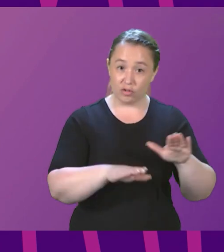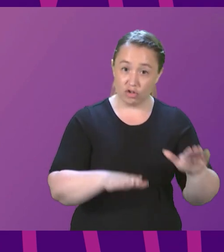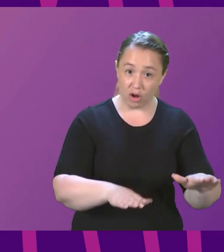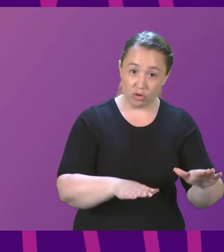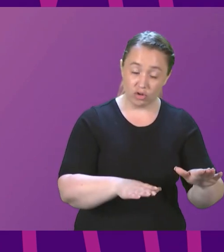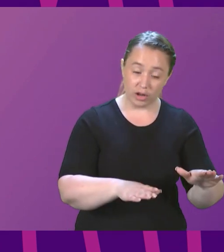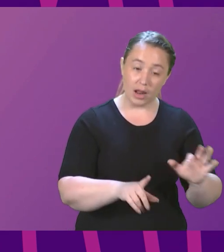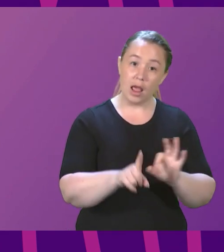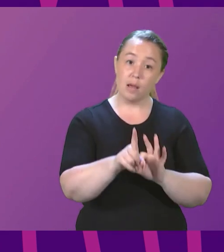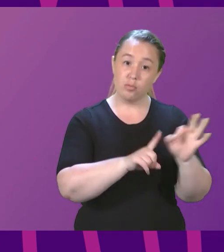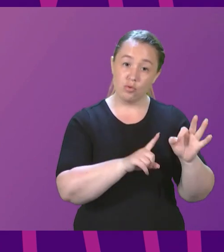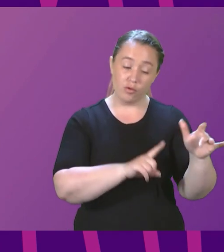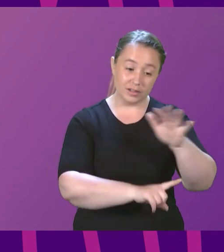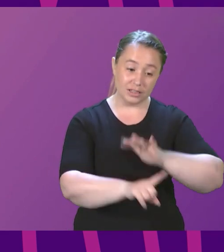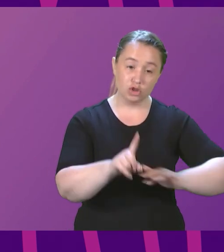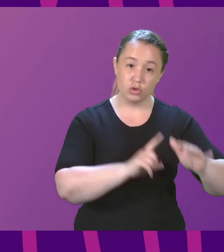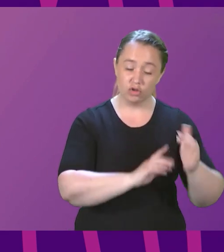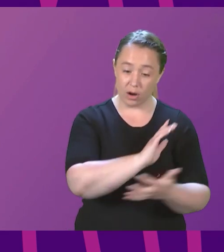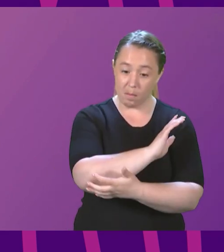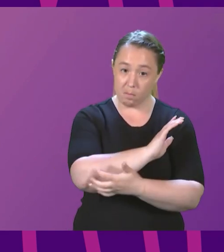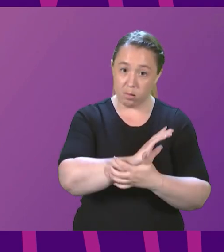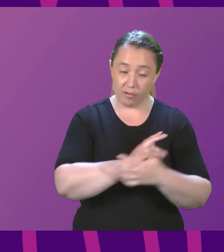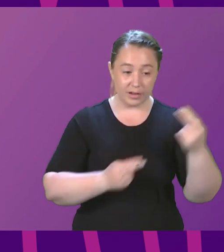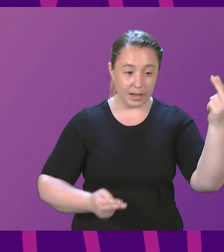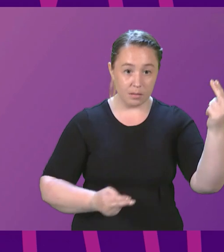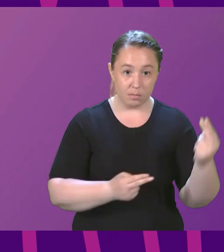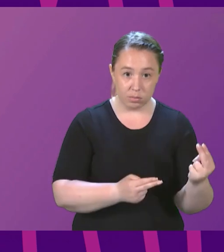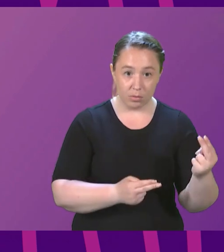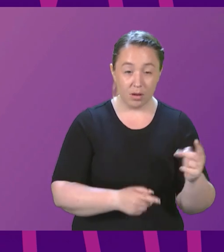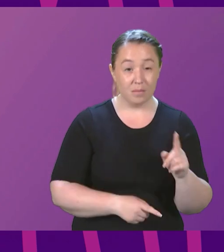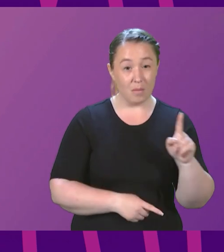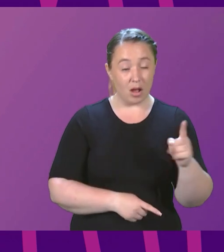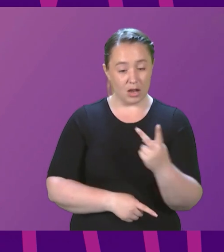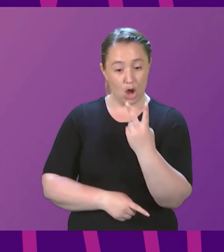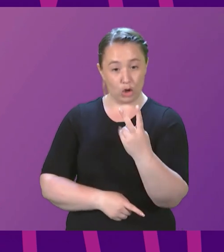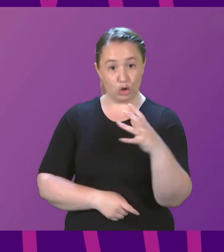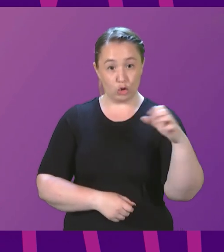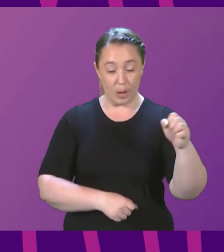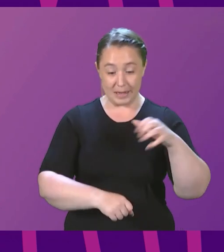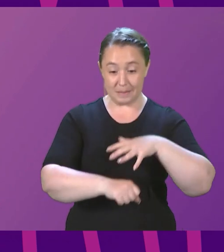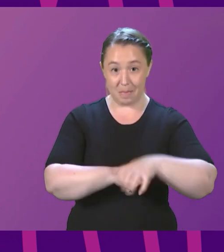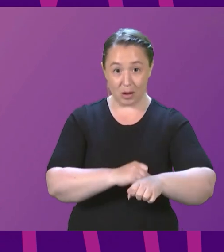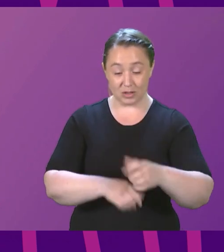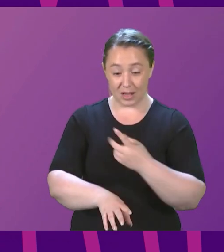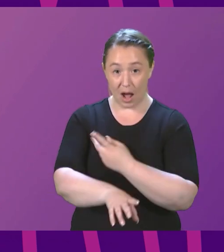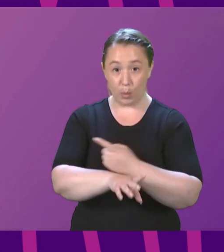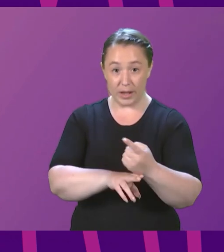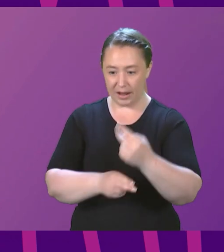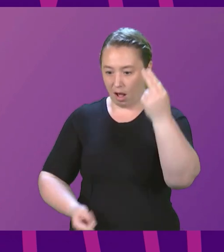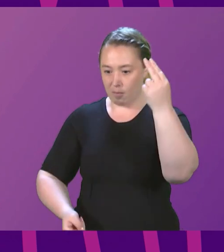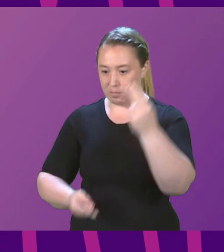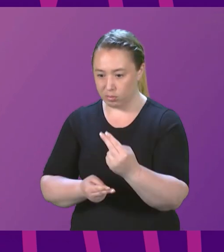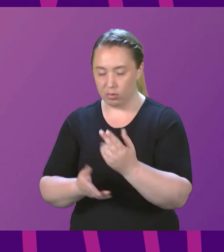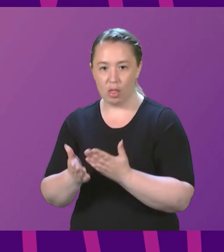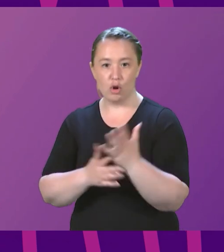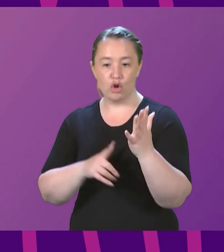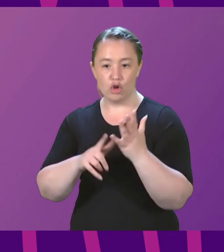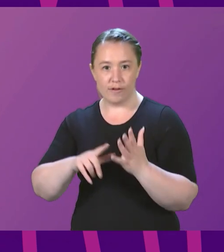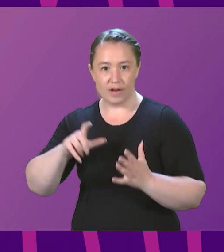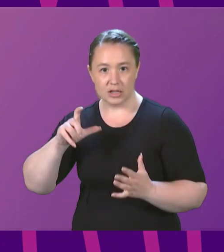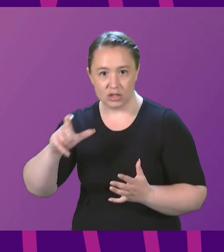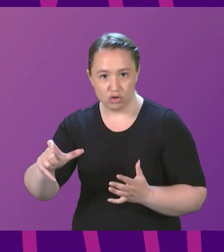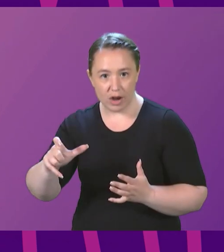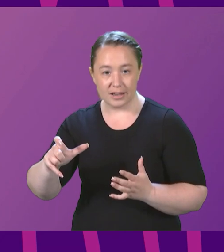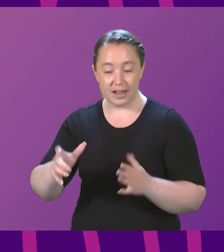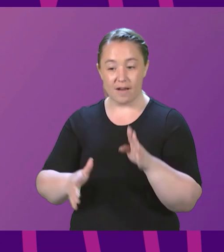poverty, but at the stroke of the Chancellor's pen, £20 a week was taken away from families on universal credit, pushing children